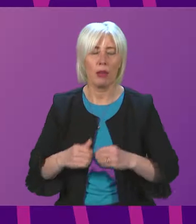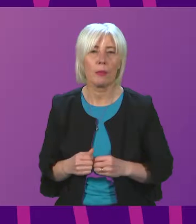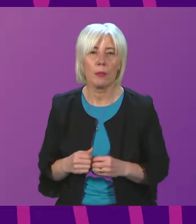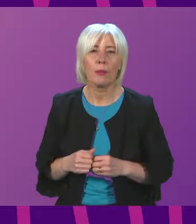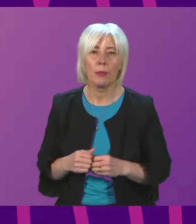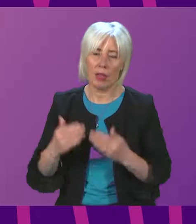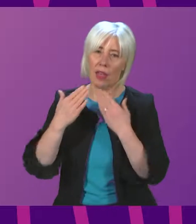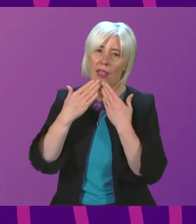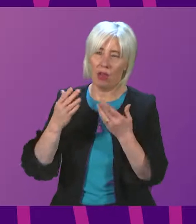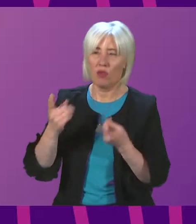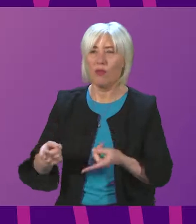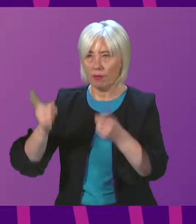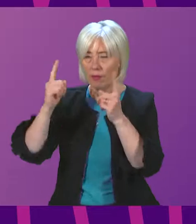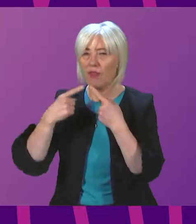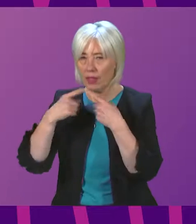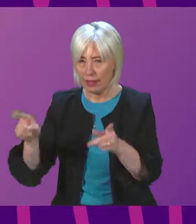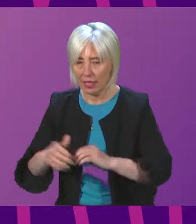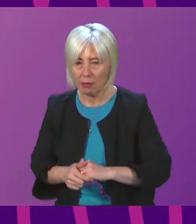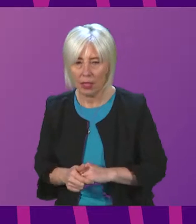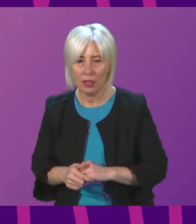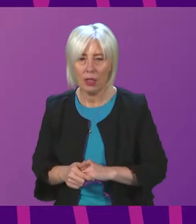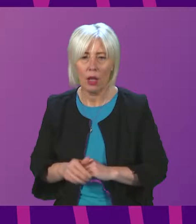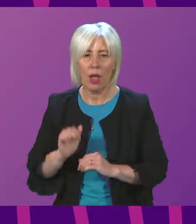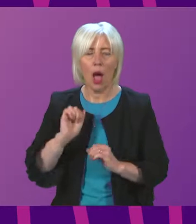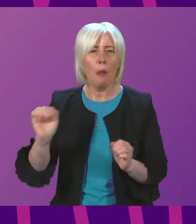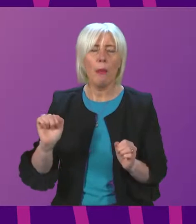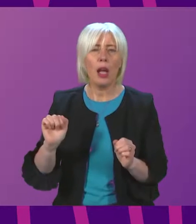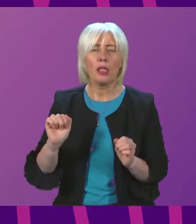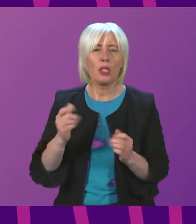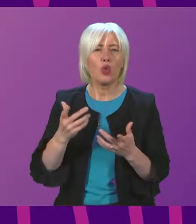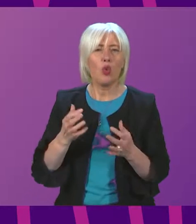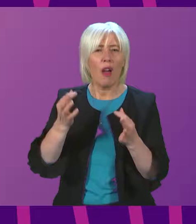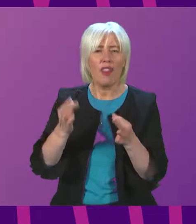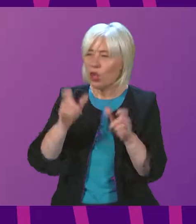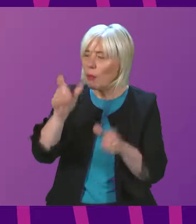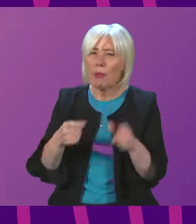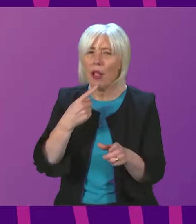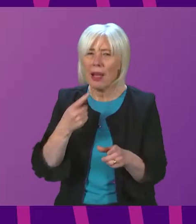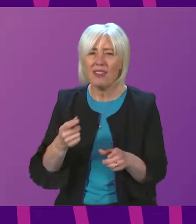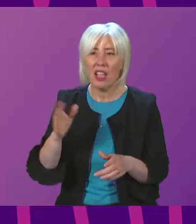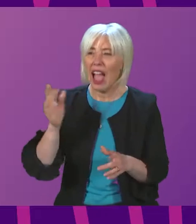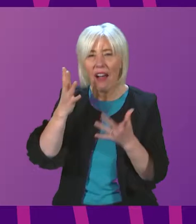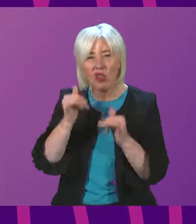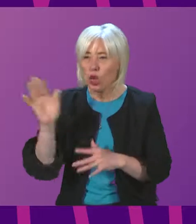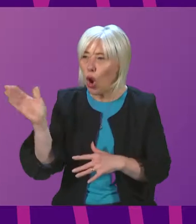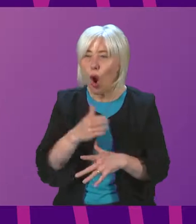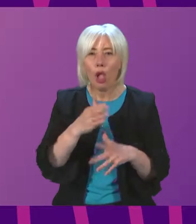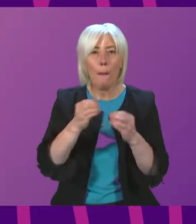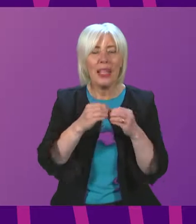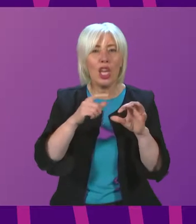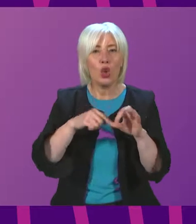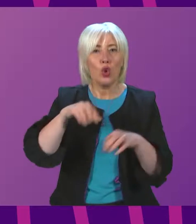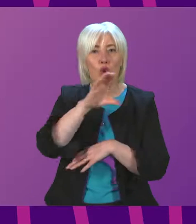the Cabinet Secretary for a statement? I don't know where our officials shop, but I've just checked that every B&Q in Edinburgh